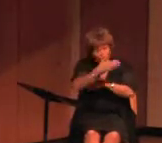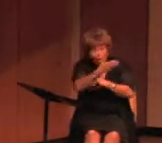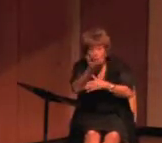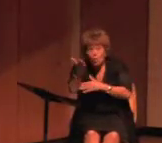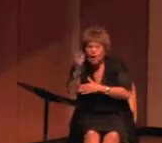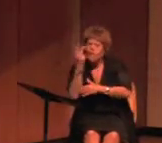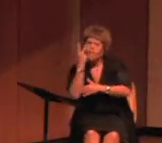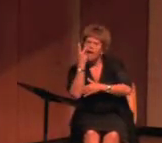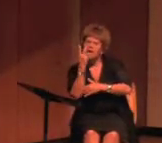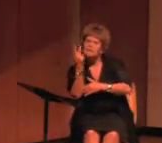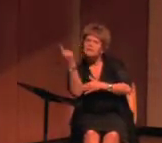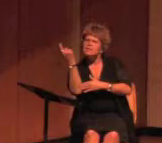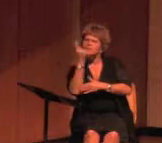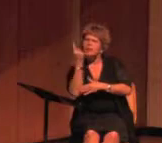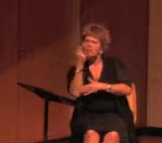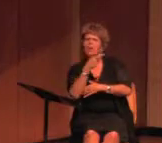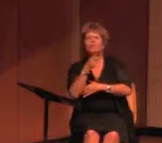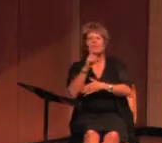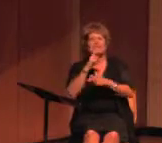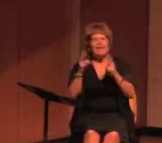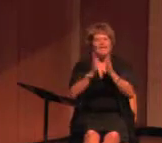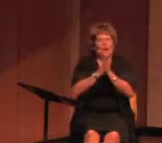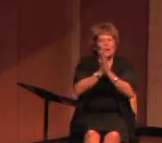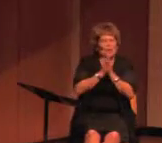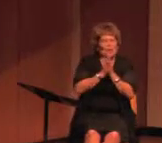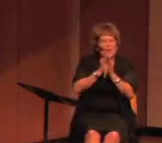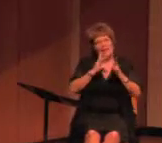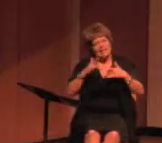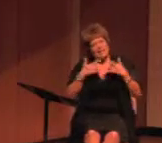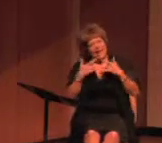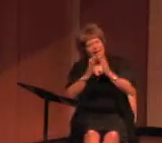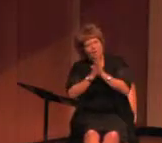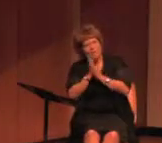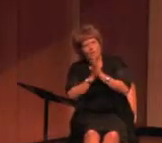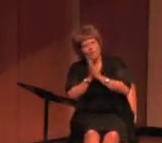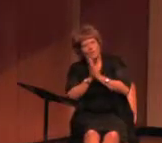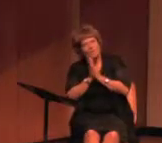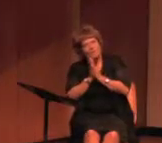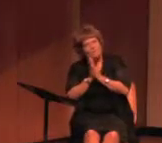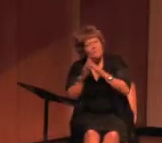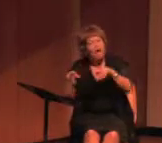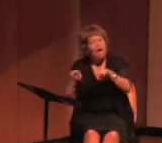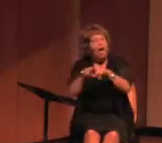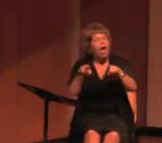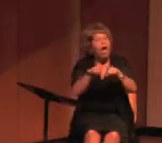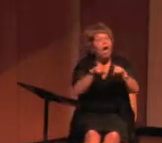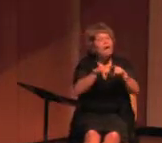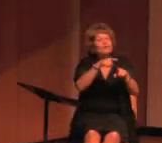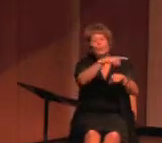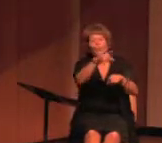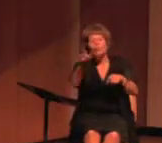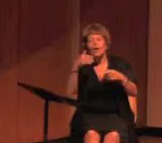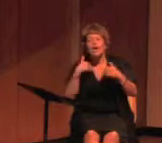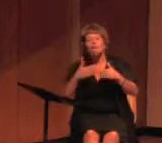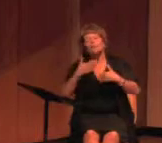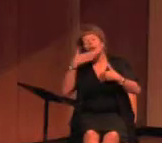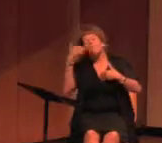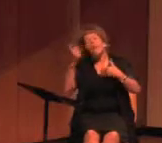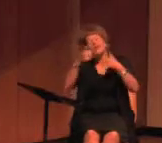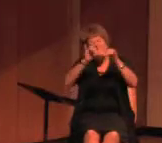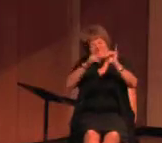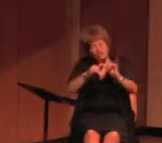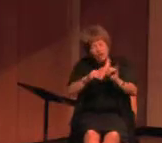you as something that they get very excited about. And also, you are given one of the best engineering